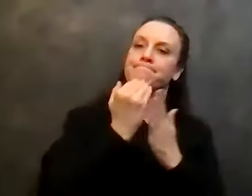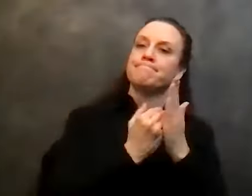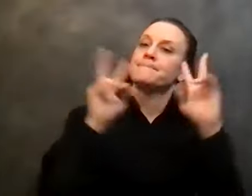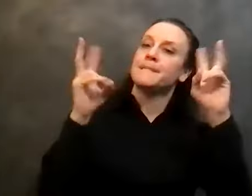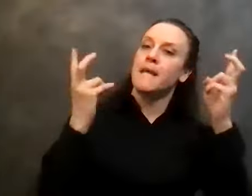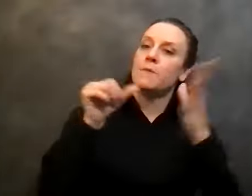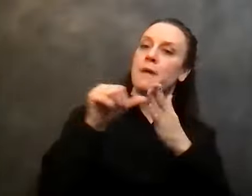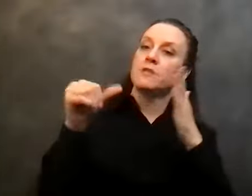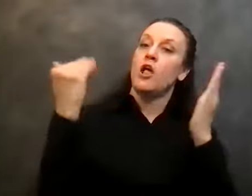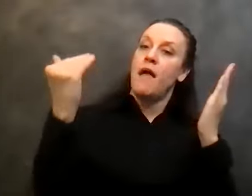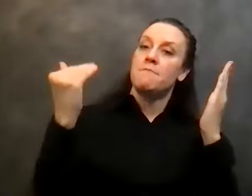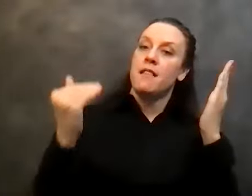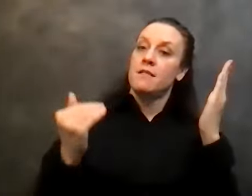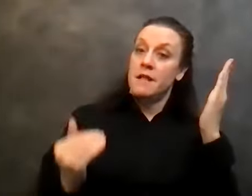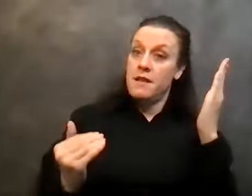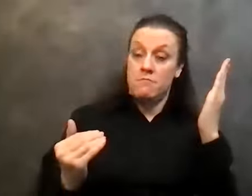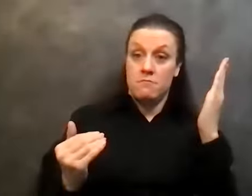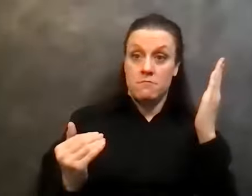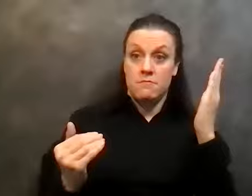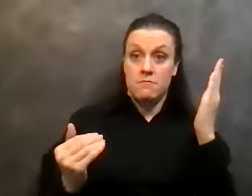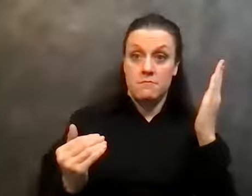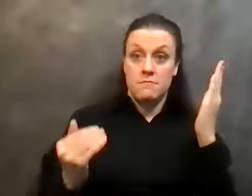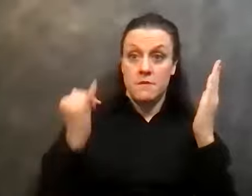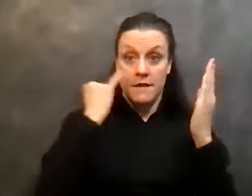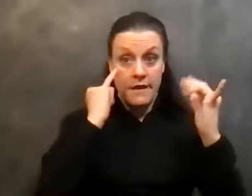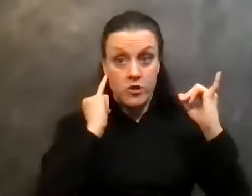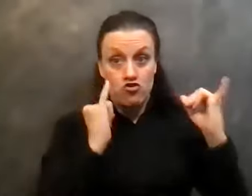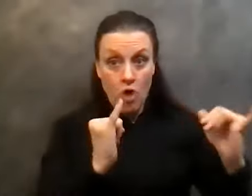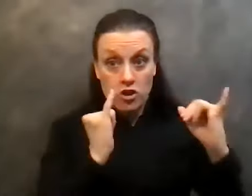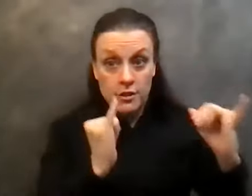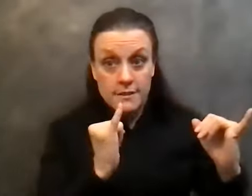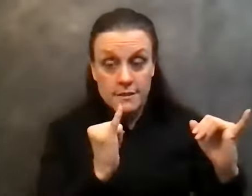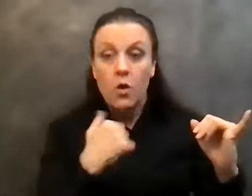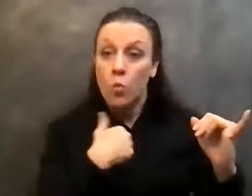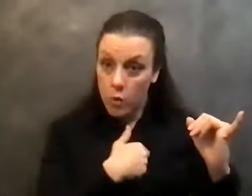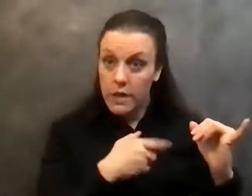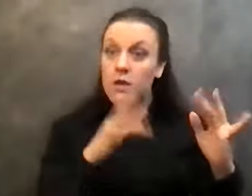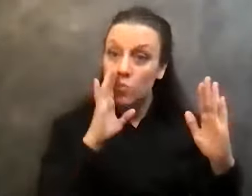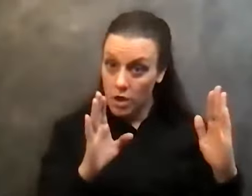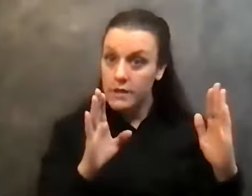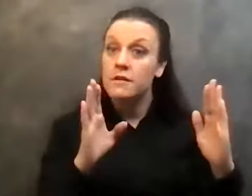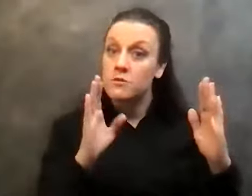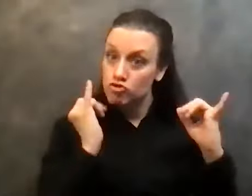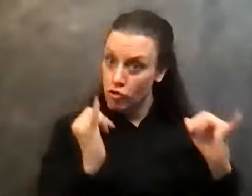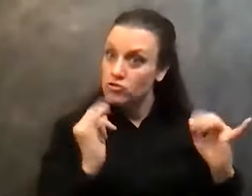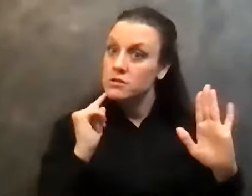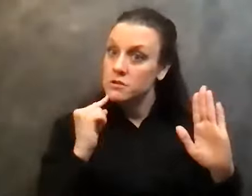book line by line and where there were instructions, you know, we would take these instructions in a very